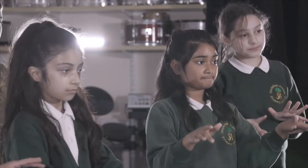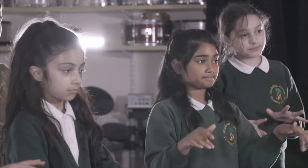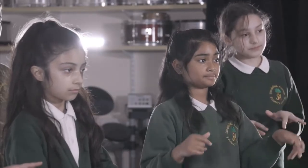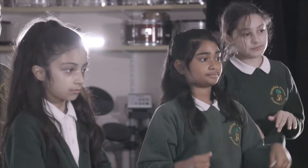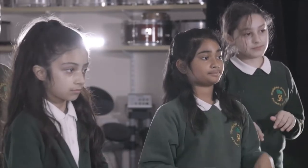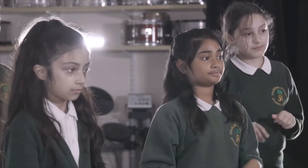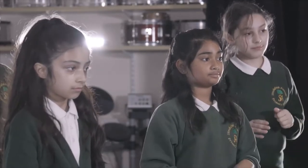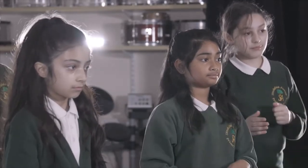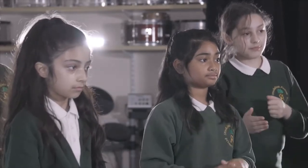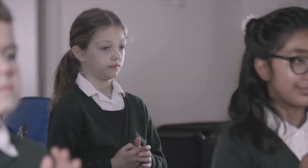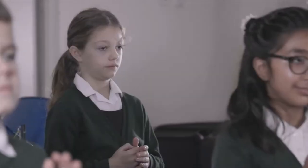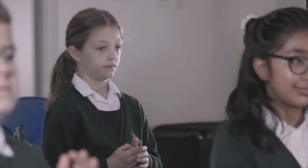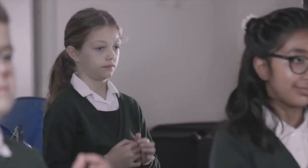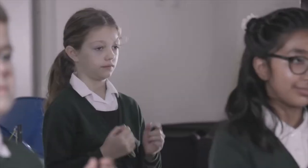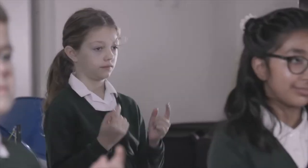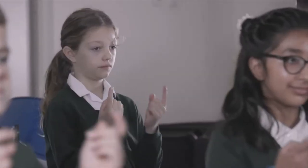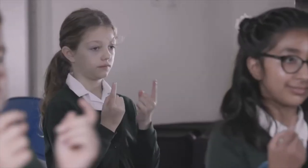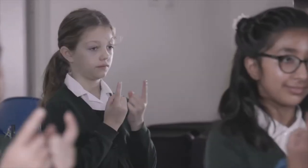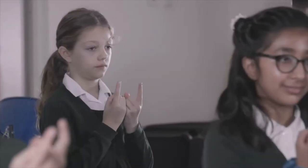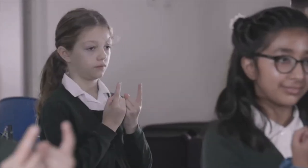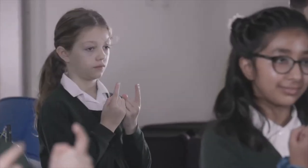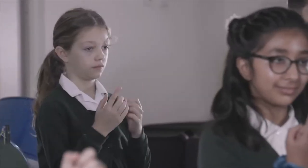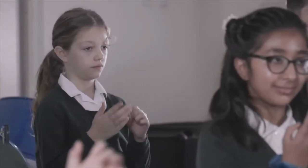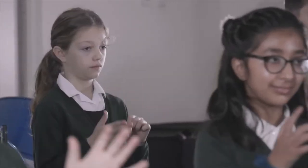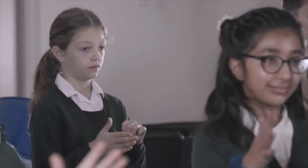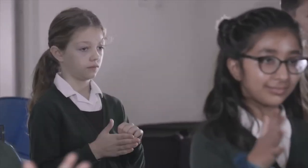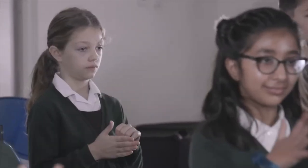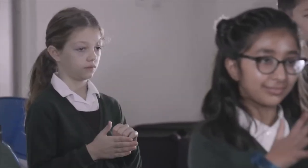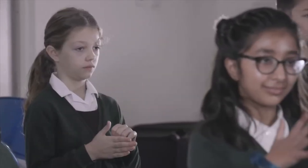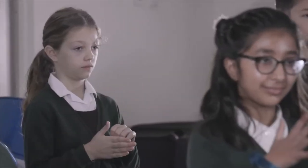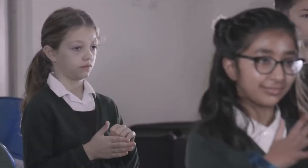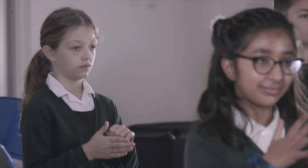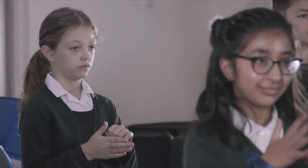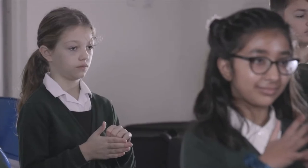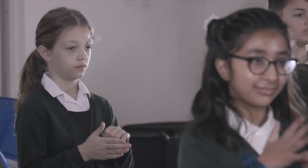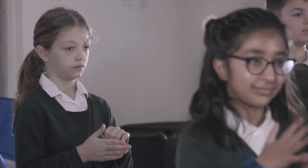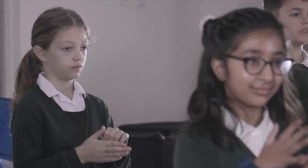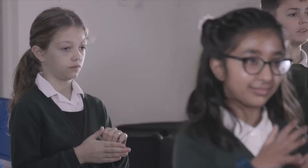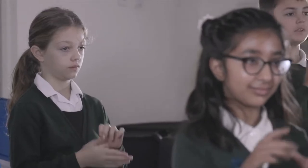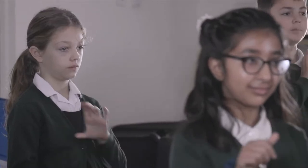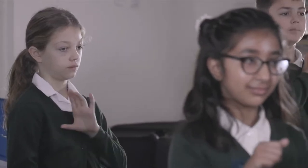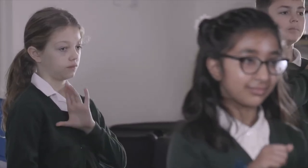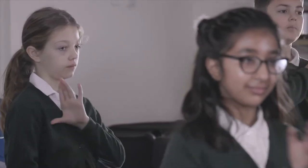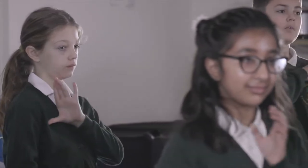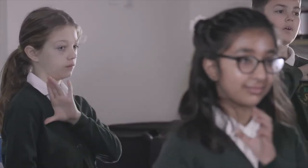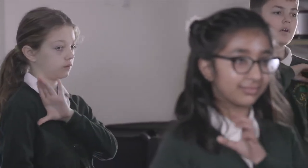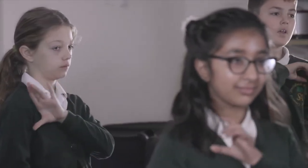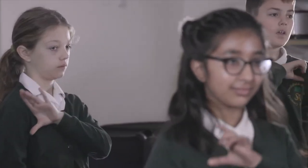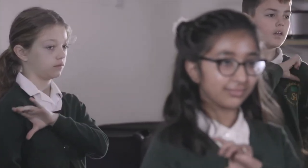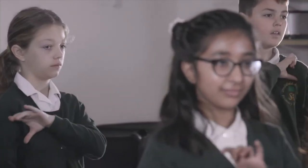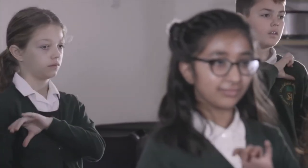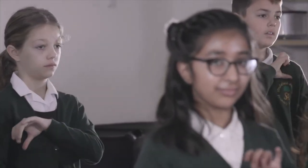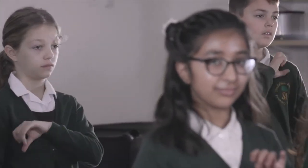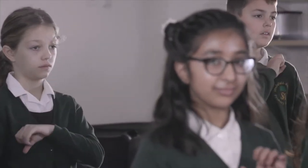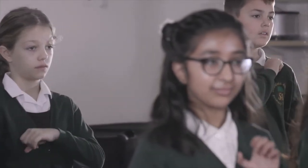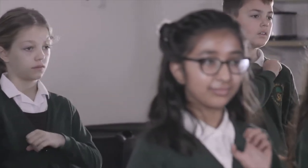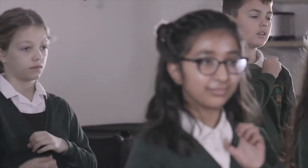It's really hard to do what's right Be a beacon in the darkest